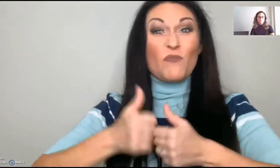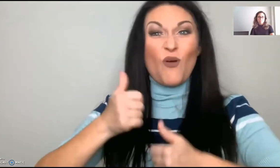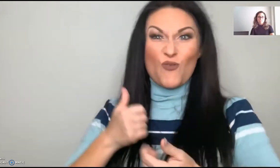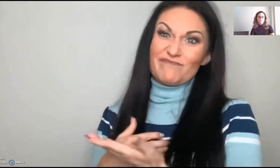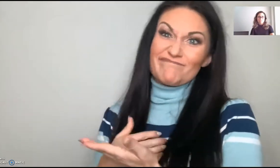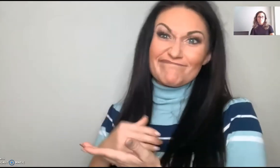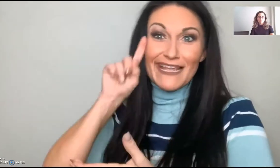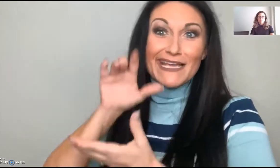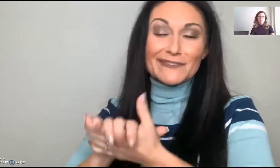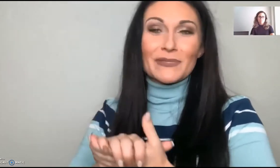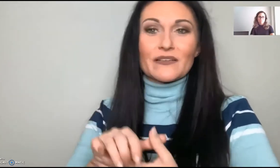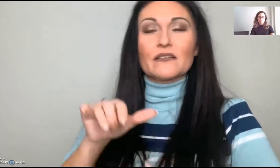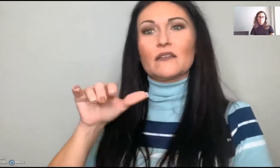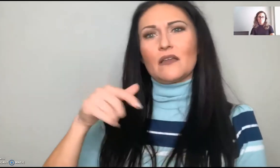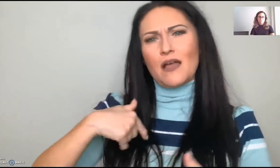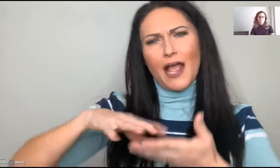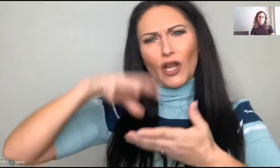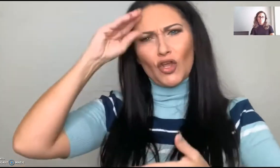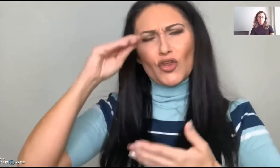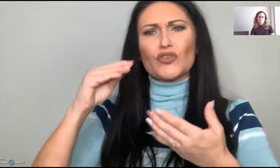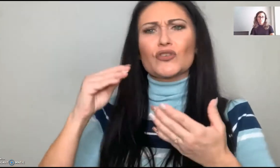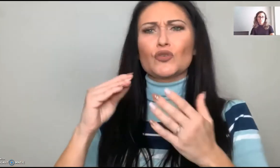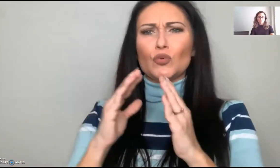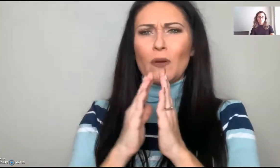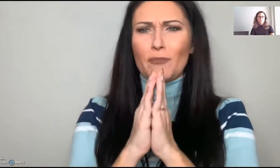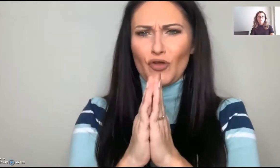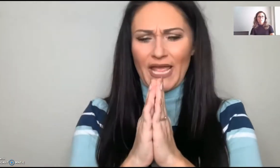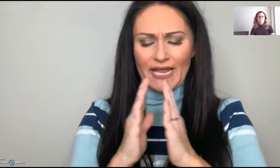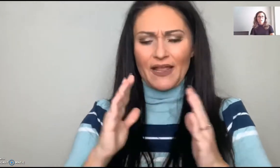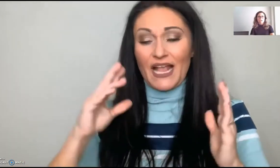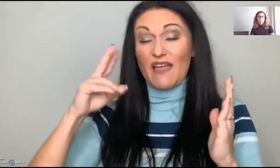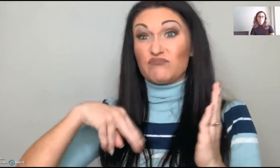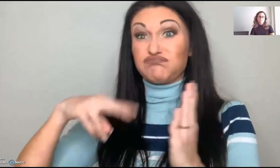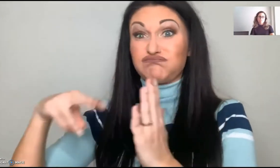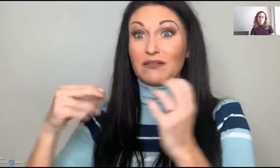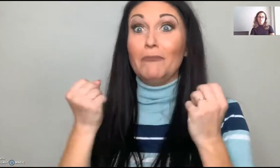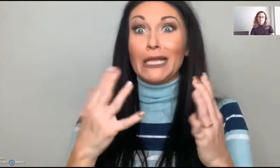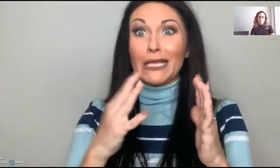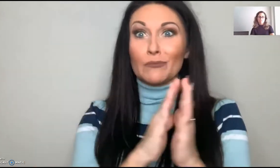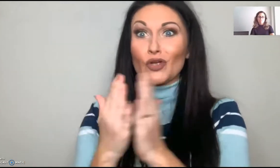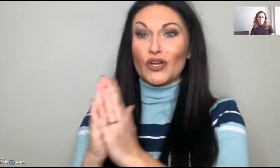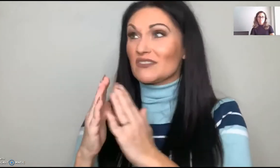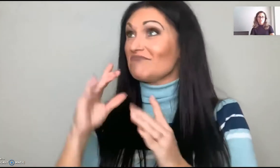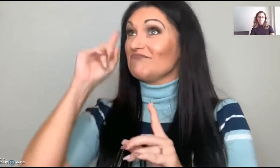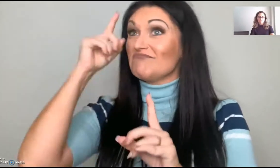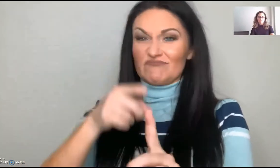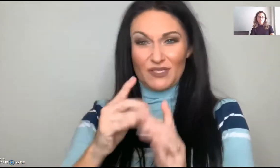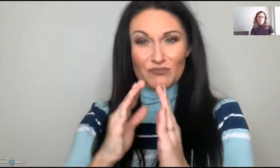Experience with a person who has been hurt. I learned to pray by reading the Bible.